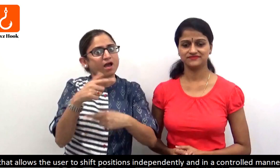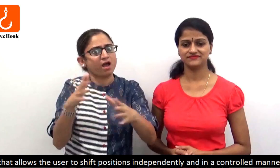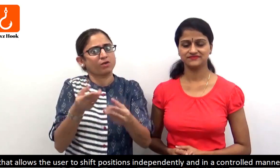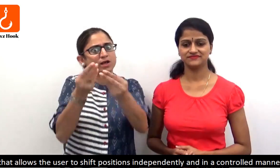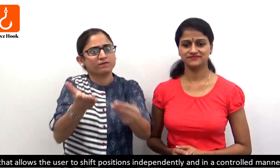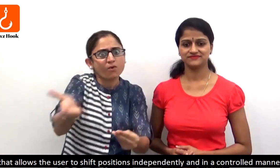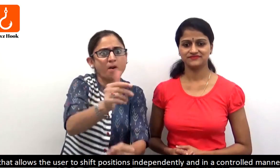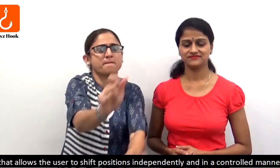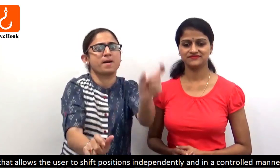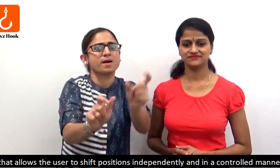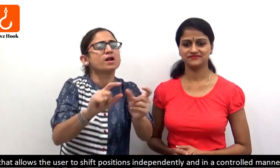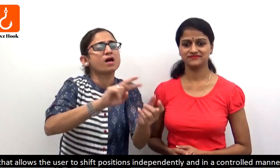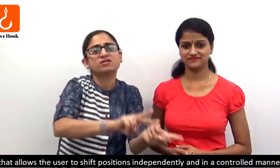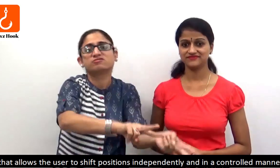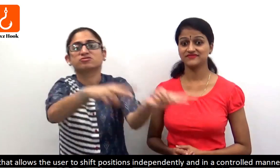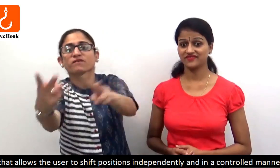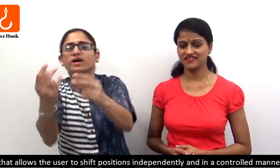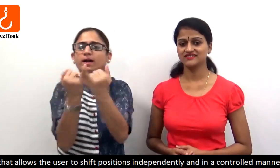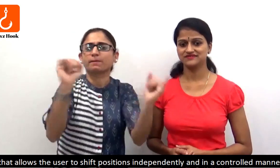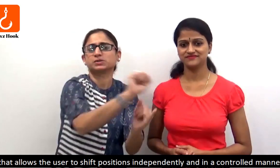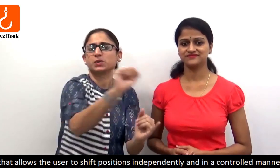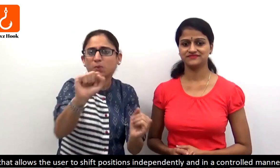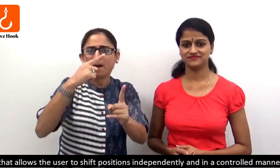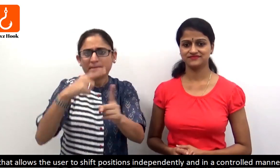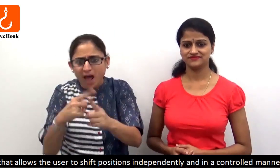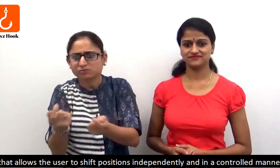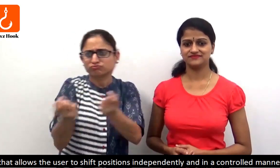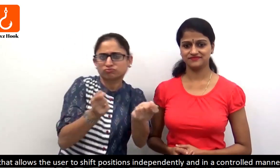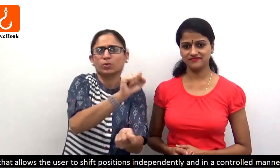Allows the user to shift positions independently and in a controlled manner.